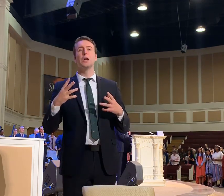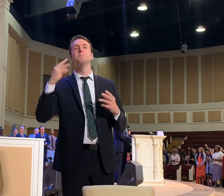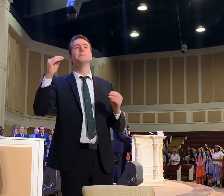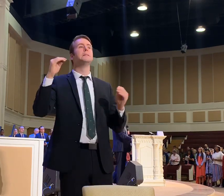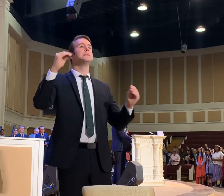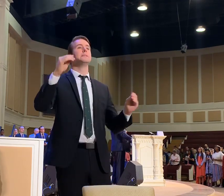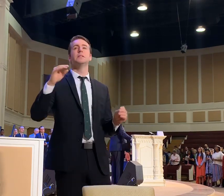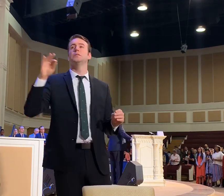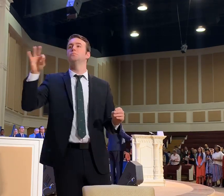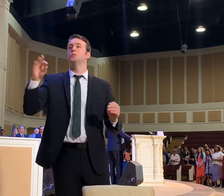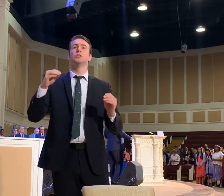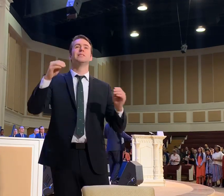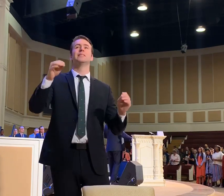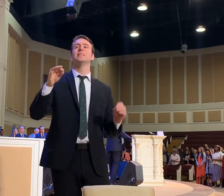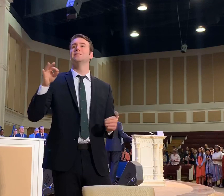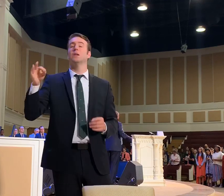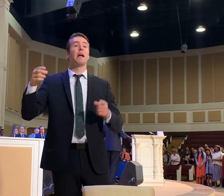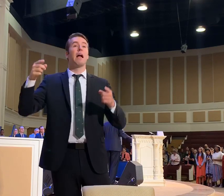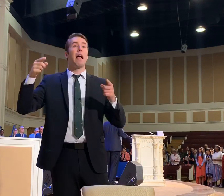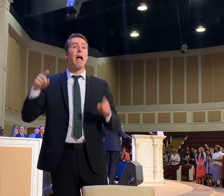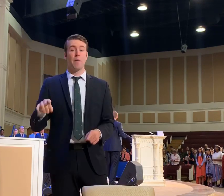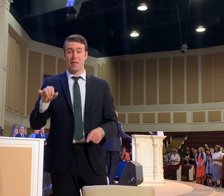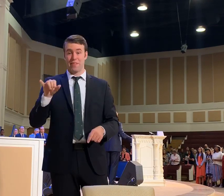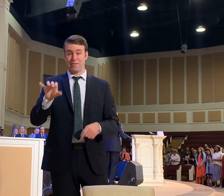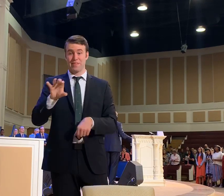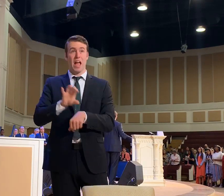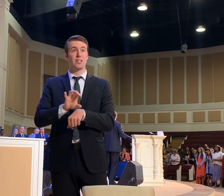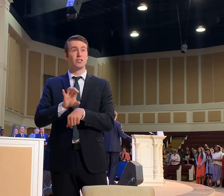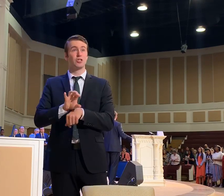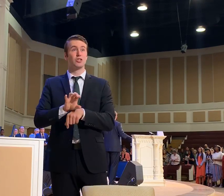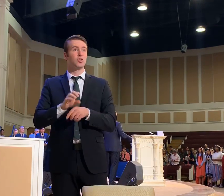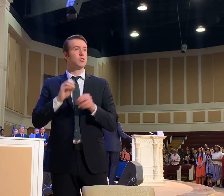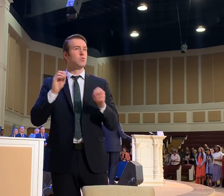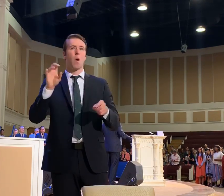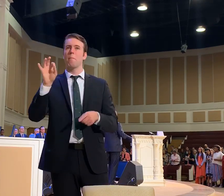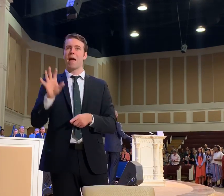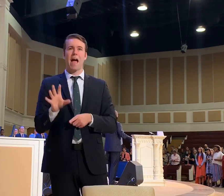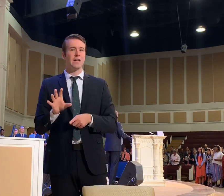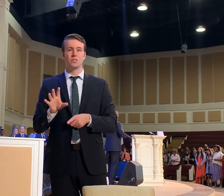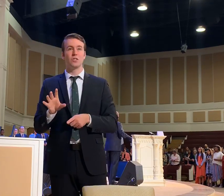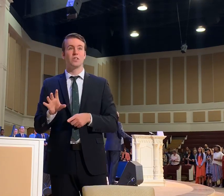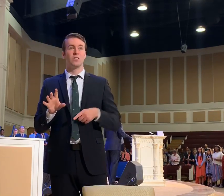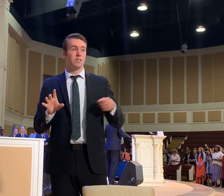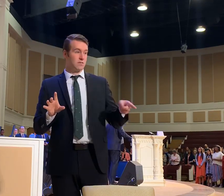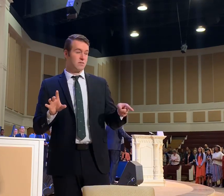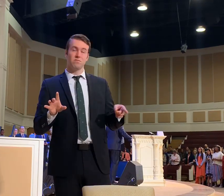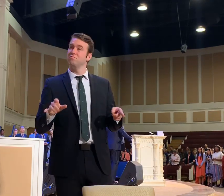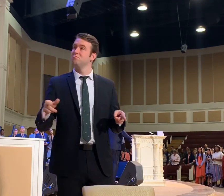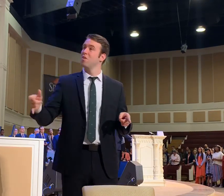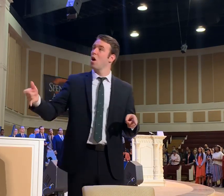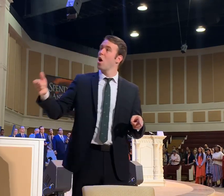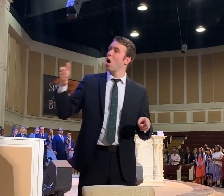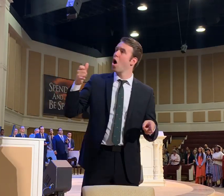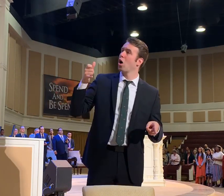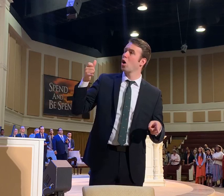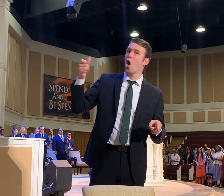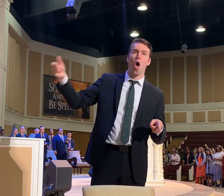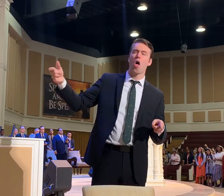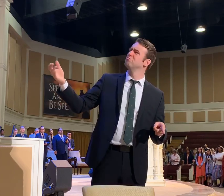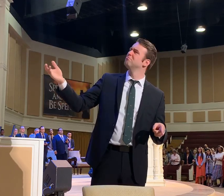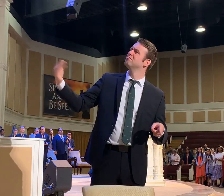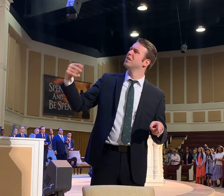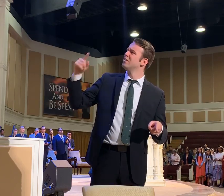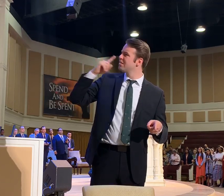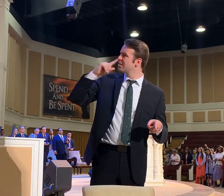and teaching and preaching. And can you believe it? That church was without a pastor. And they called Brother and Sister Schumann and said, could you